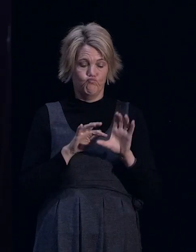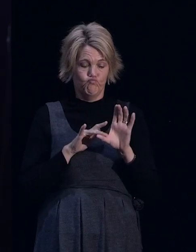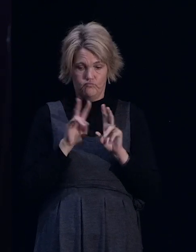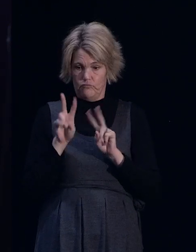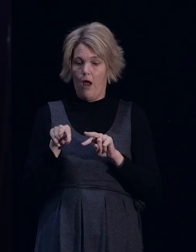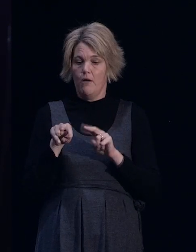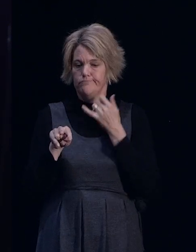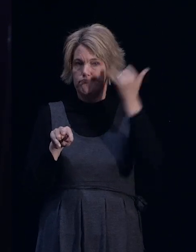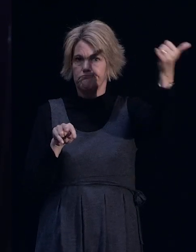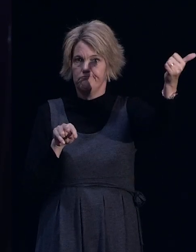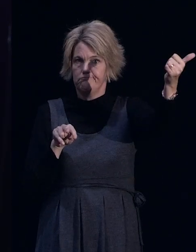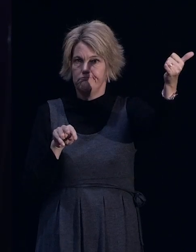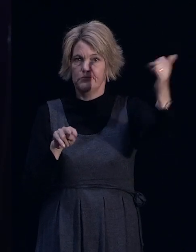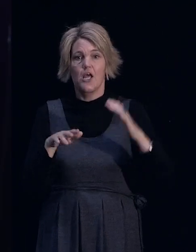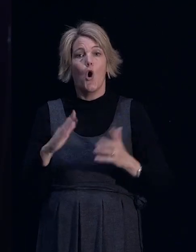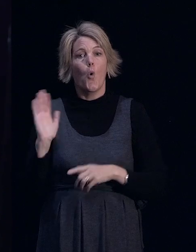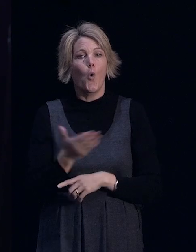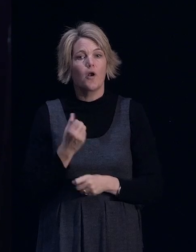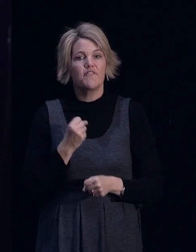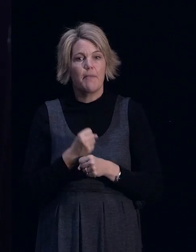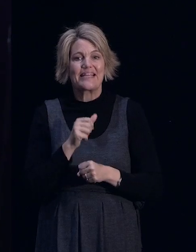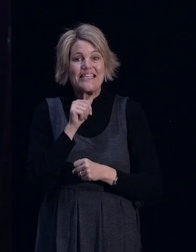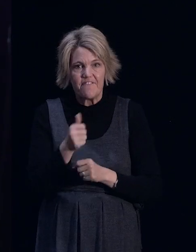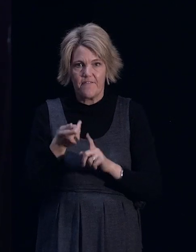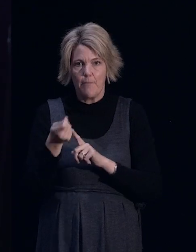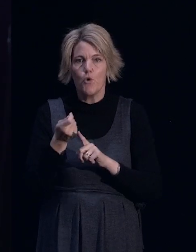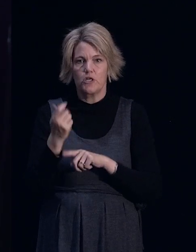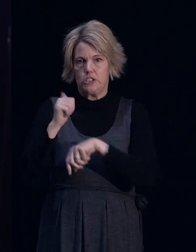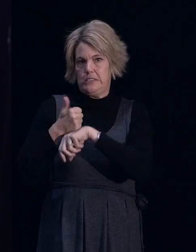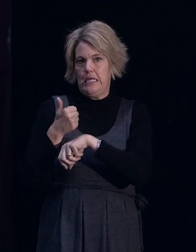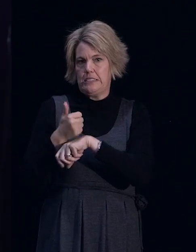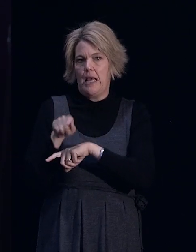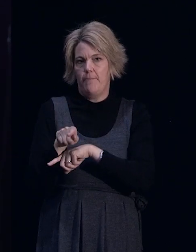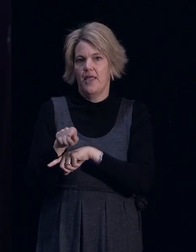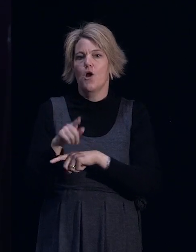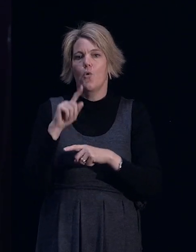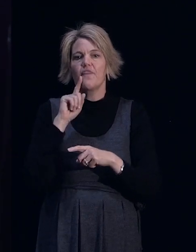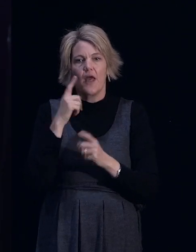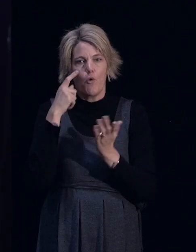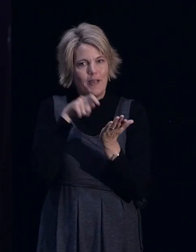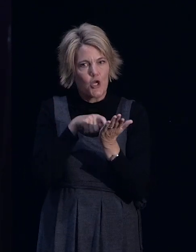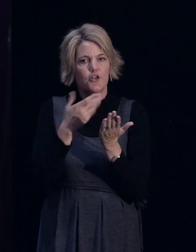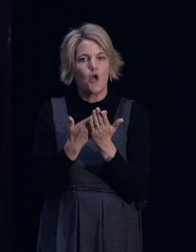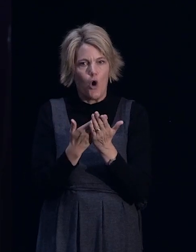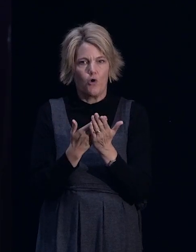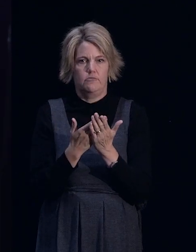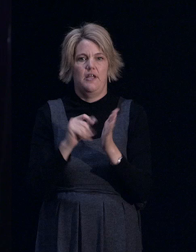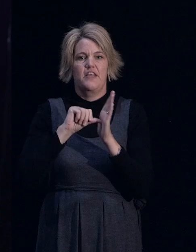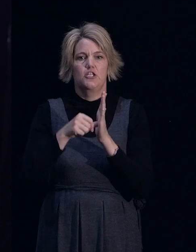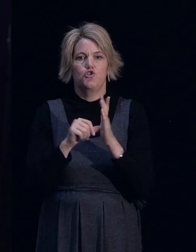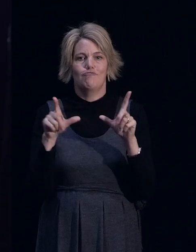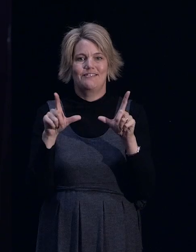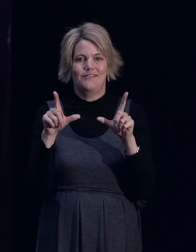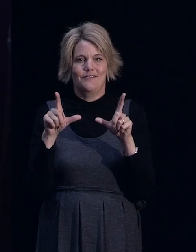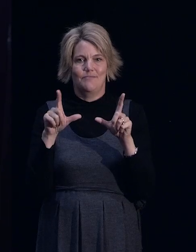do with those. So we, all of the banks, if there's a mortgage in place, will be noted on the certificate of insurance with the insurance company. So we're an